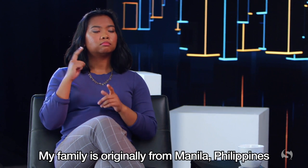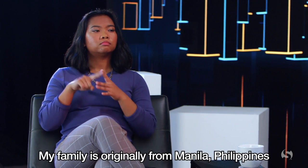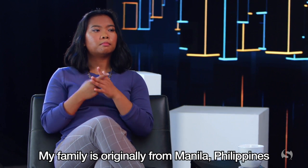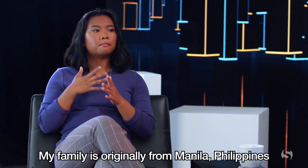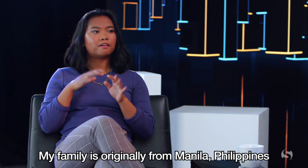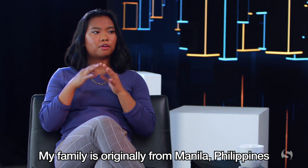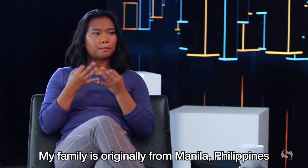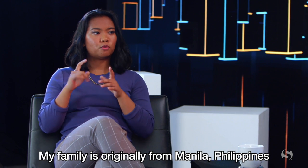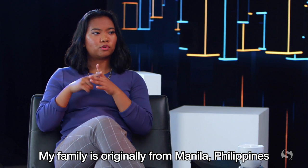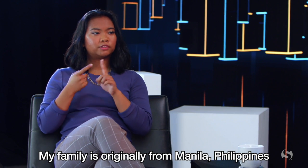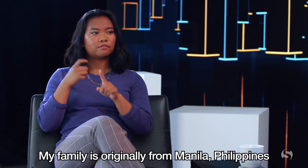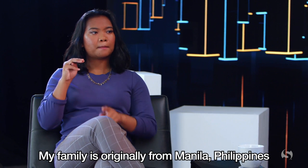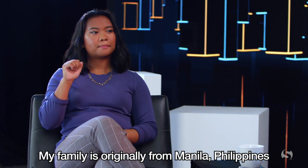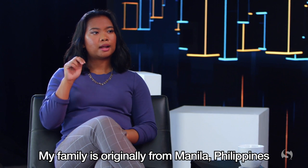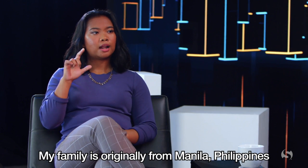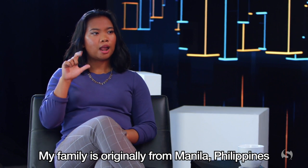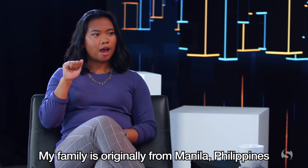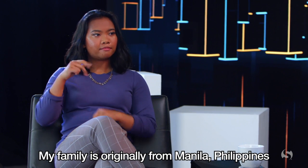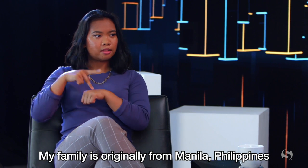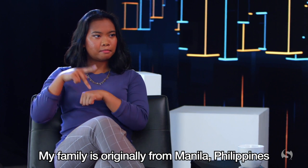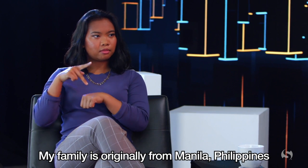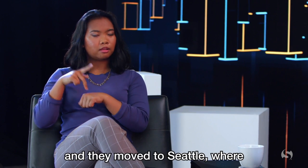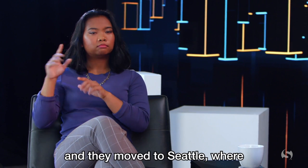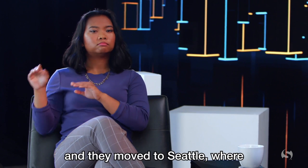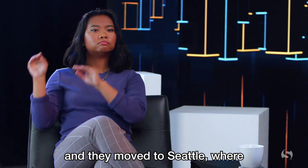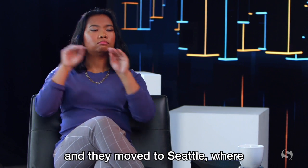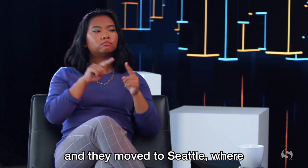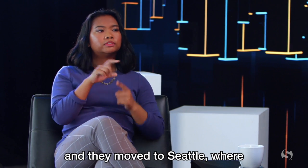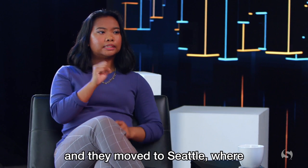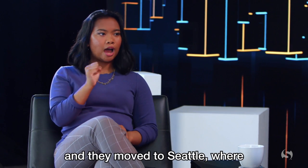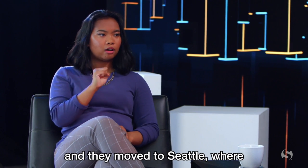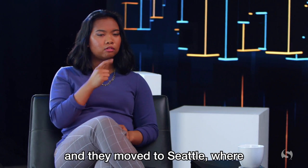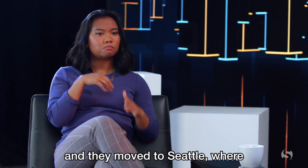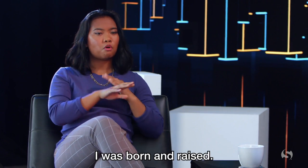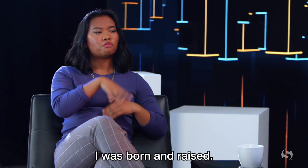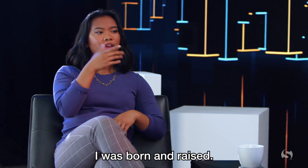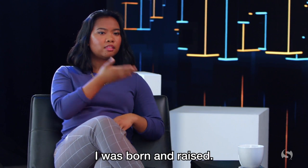My family is originally from Manila, Philippines, and they moved to Seattle where I was born and raised.